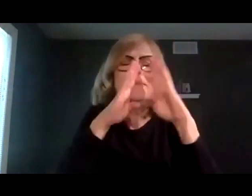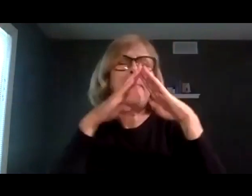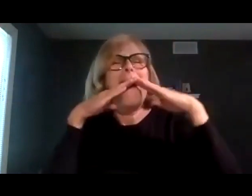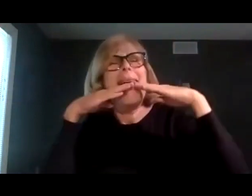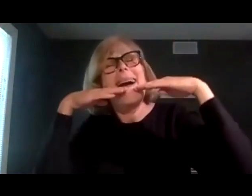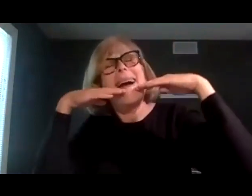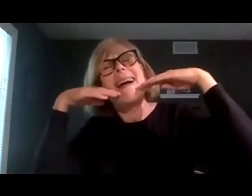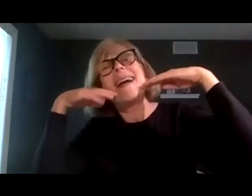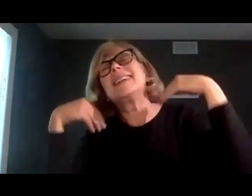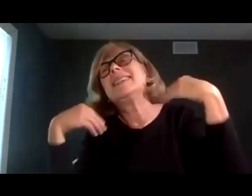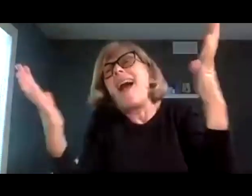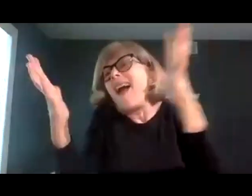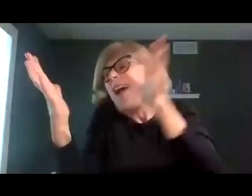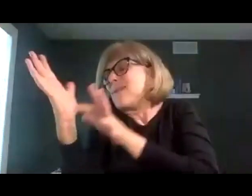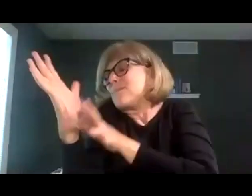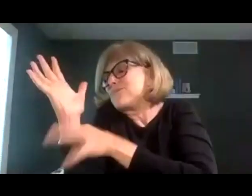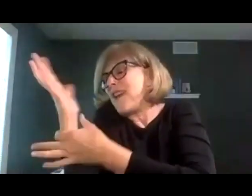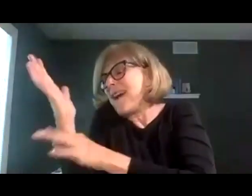smile